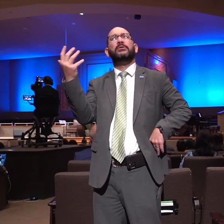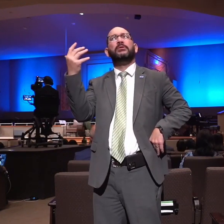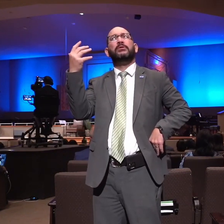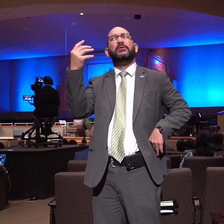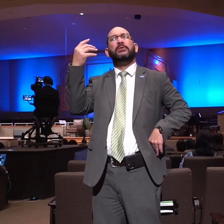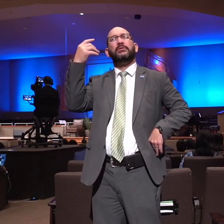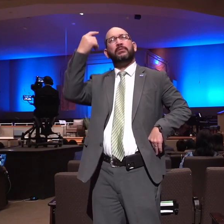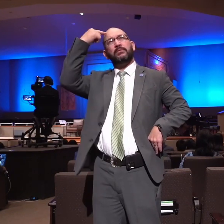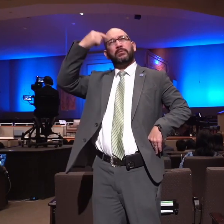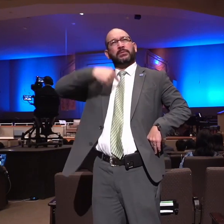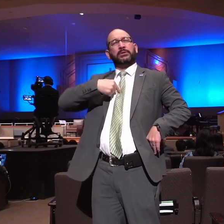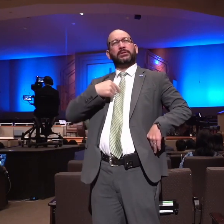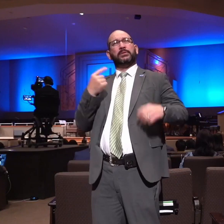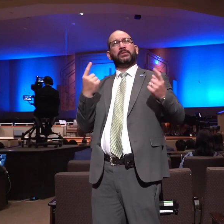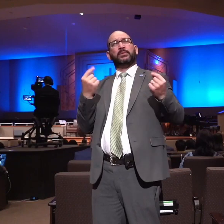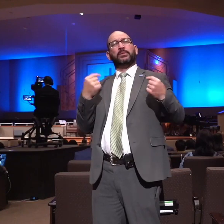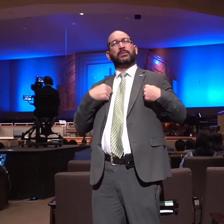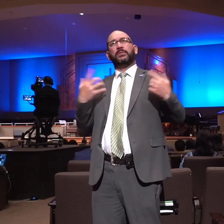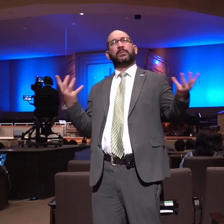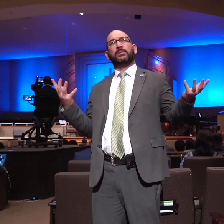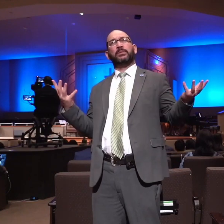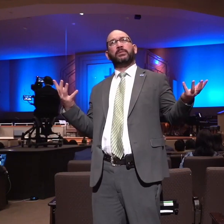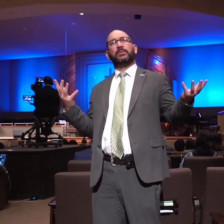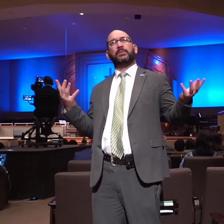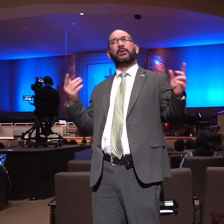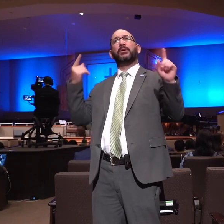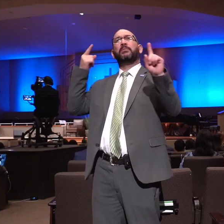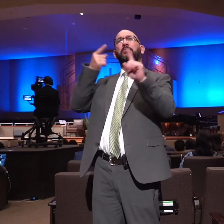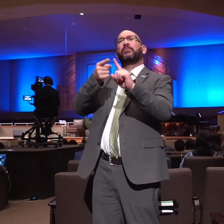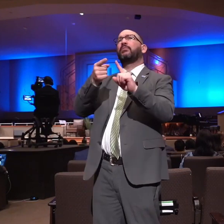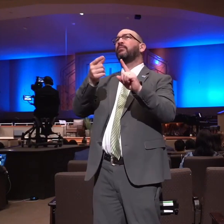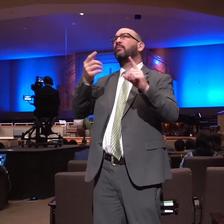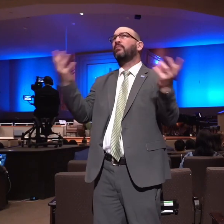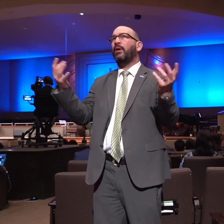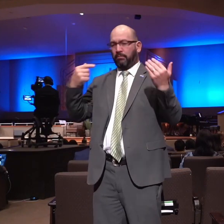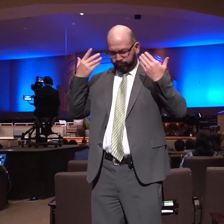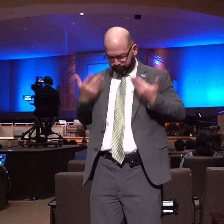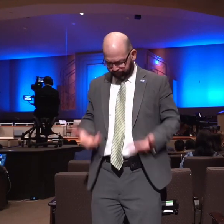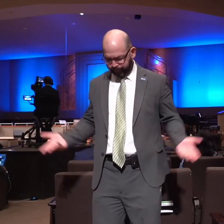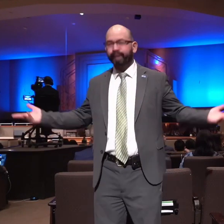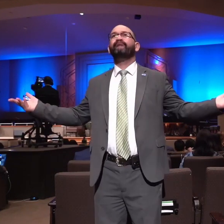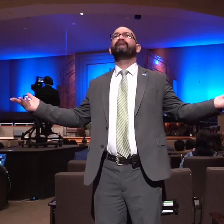to this point have I fulfilled that purpose